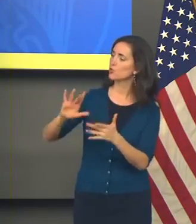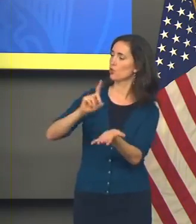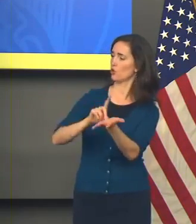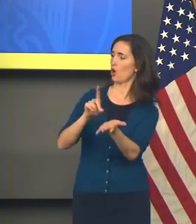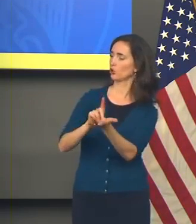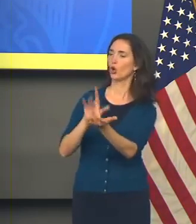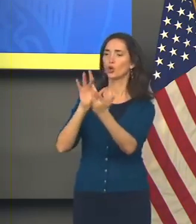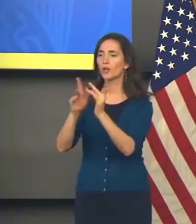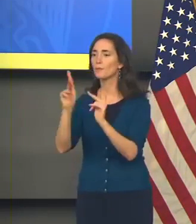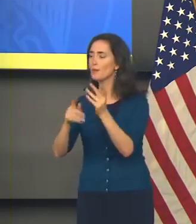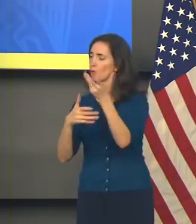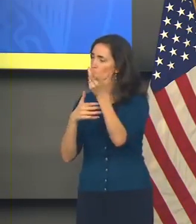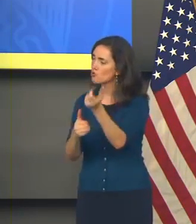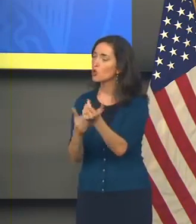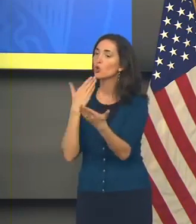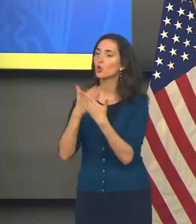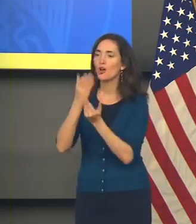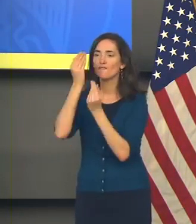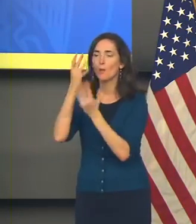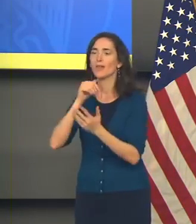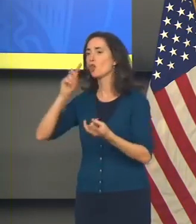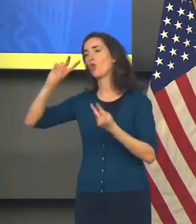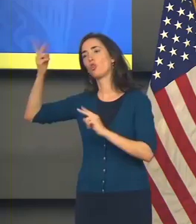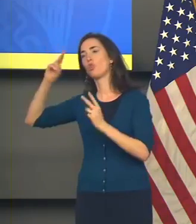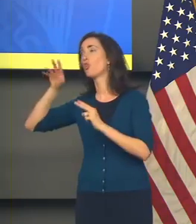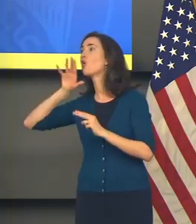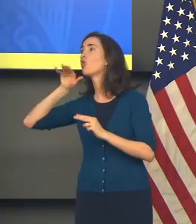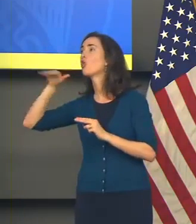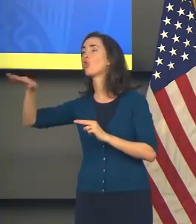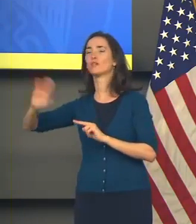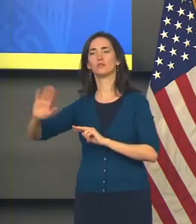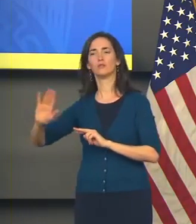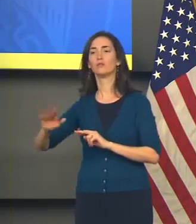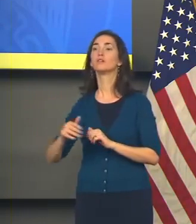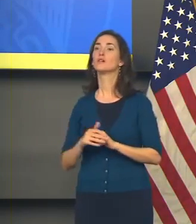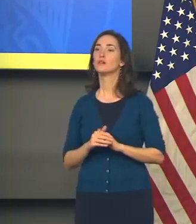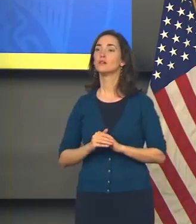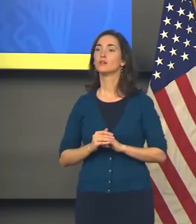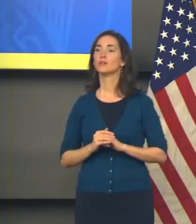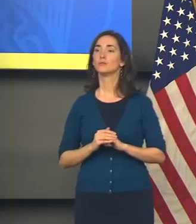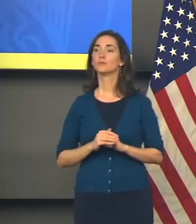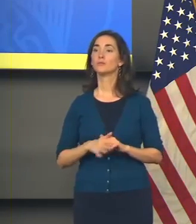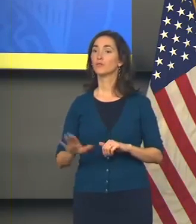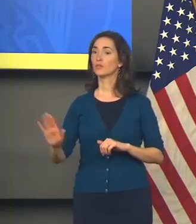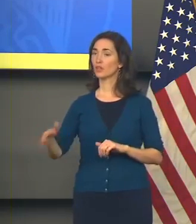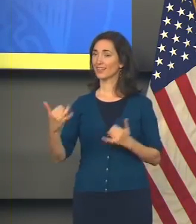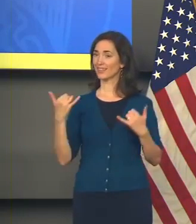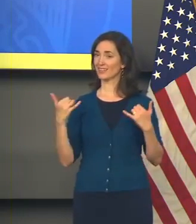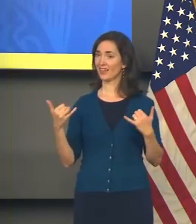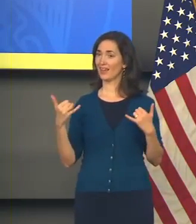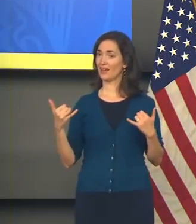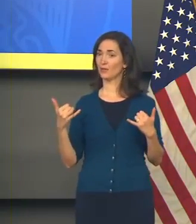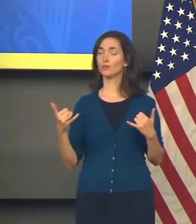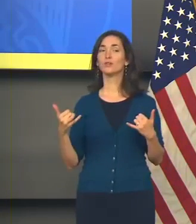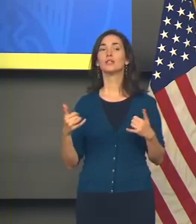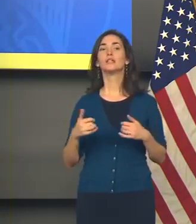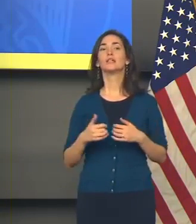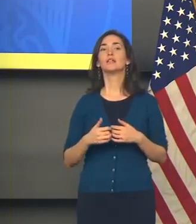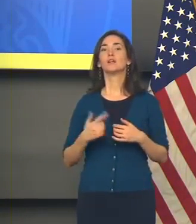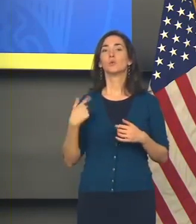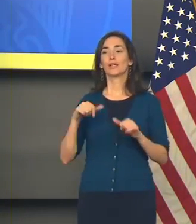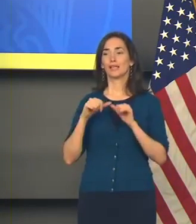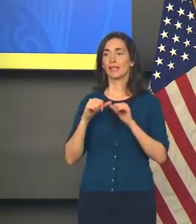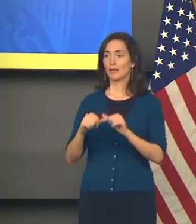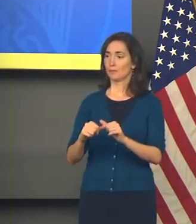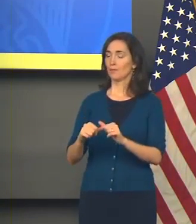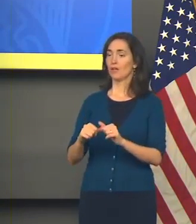sources for good information, not misinformation. And, you know, right now, we also continue with